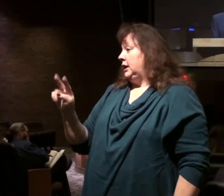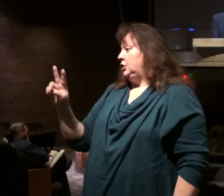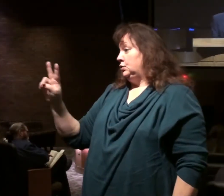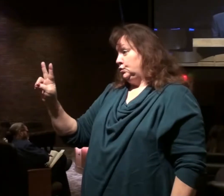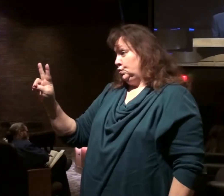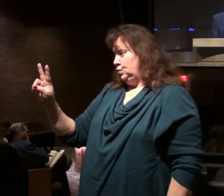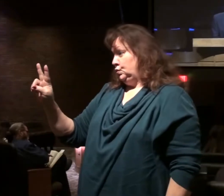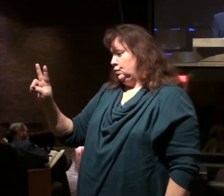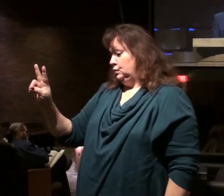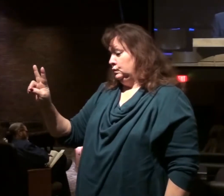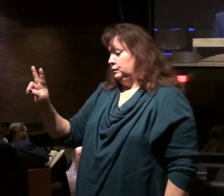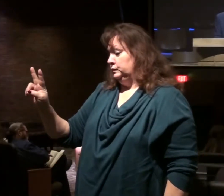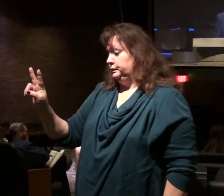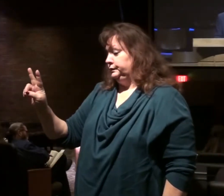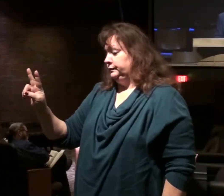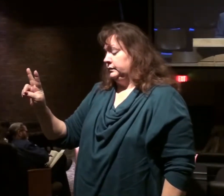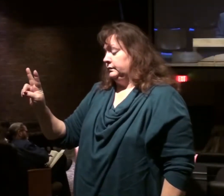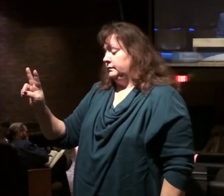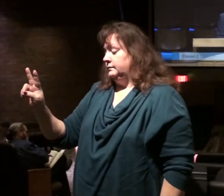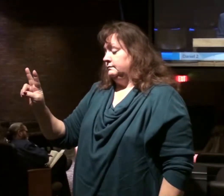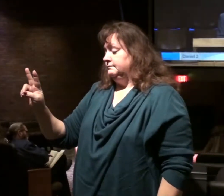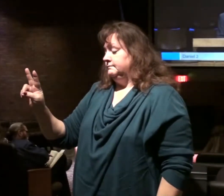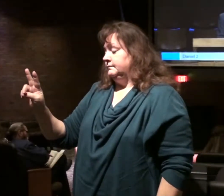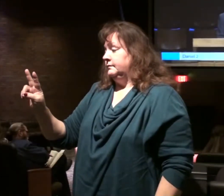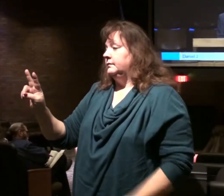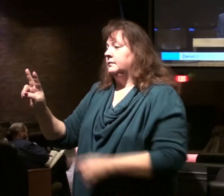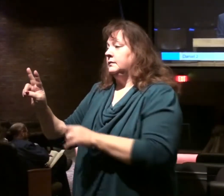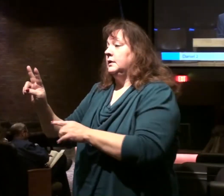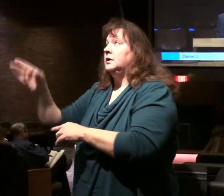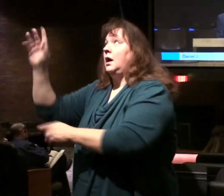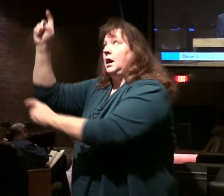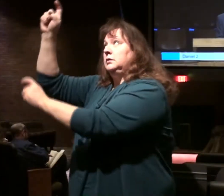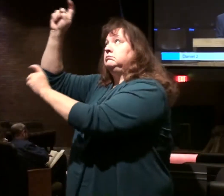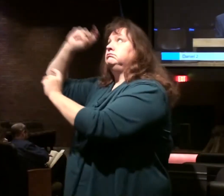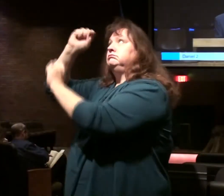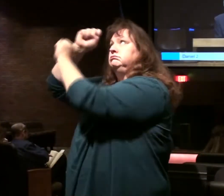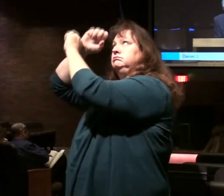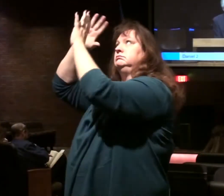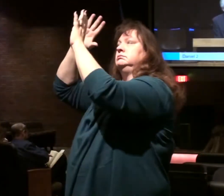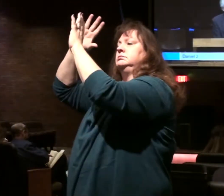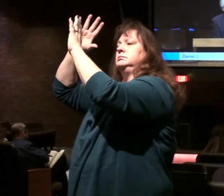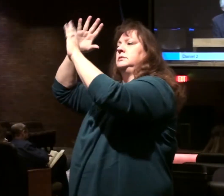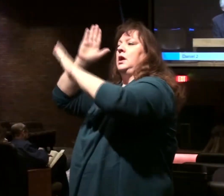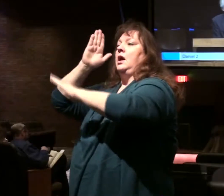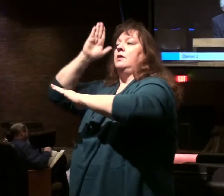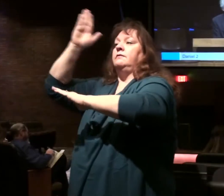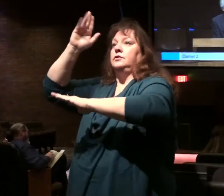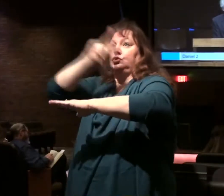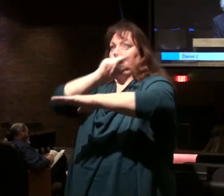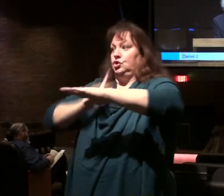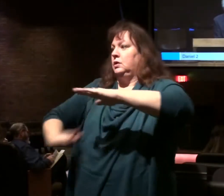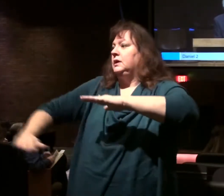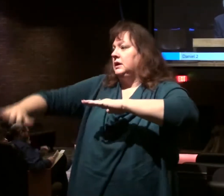Daniel had revelation revelation of coming empires.